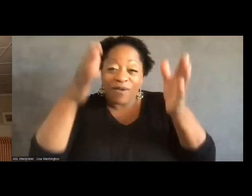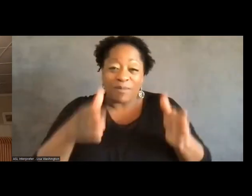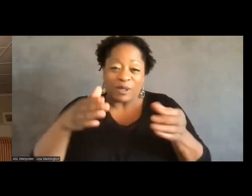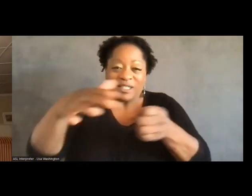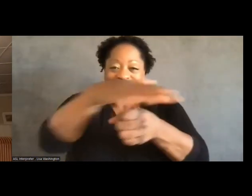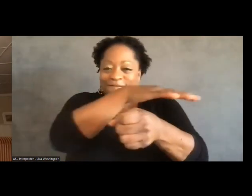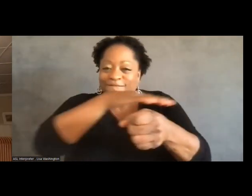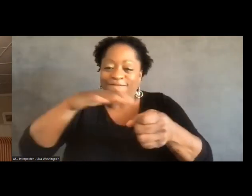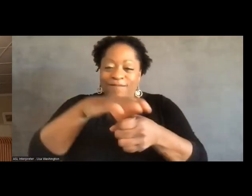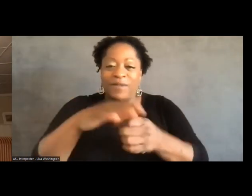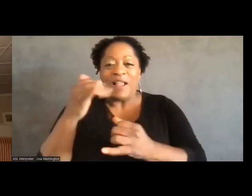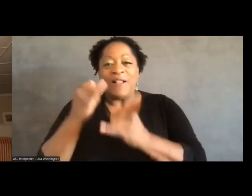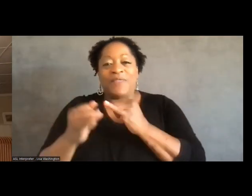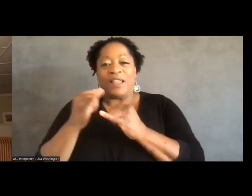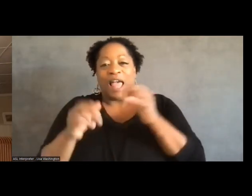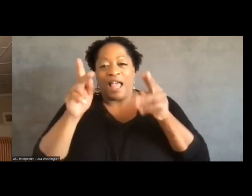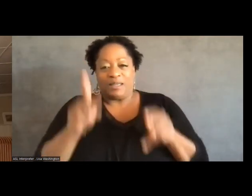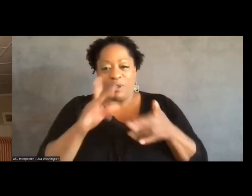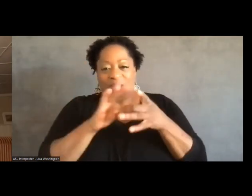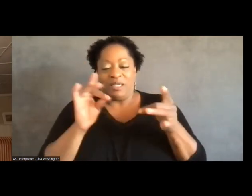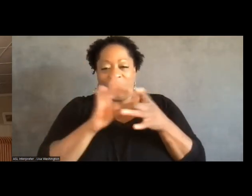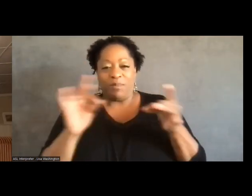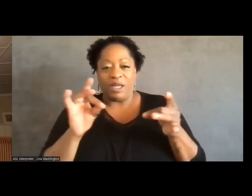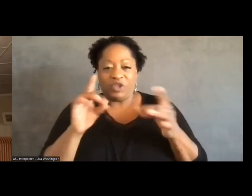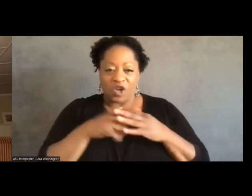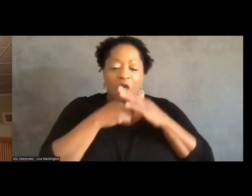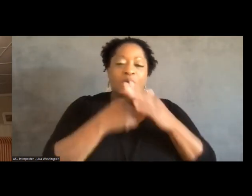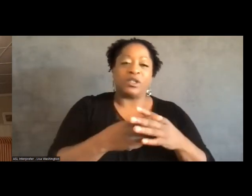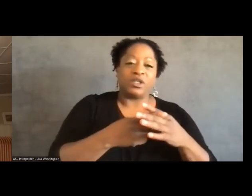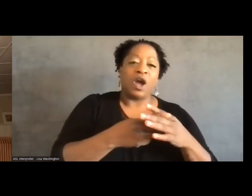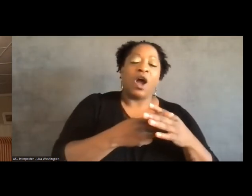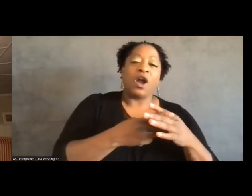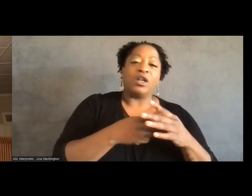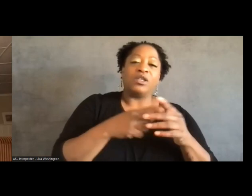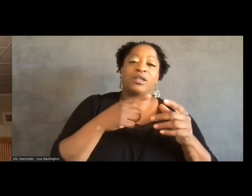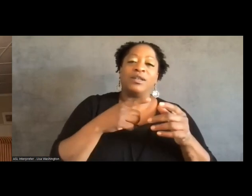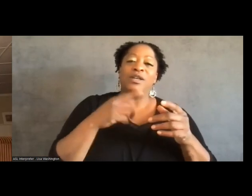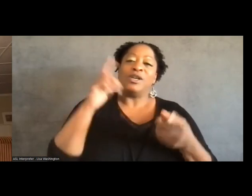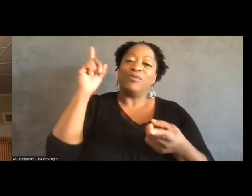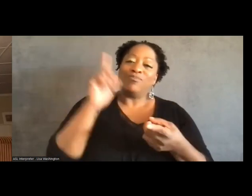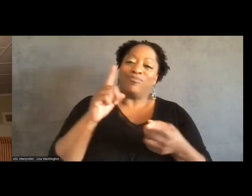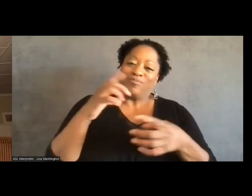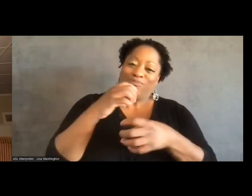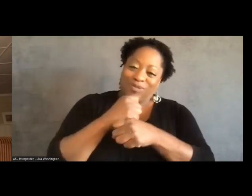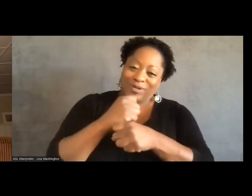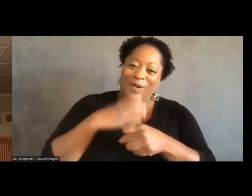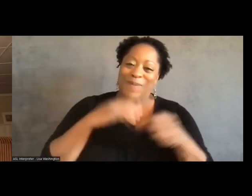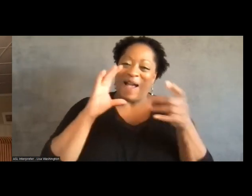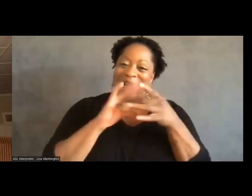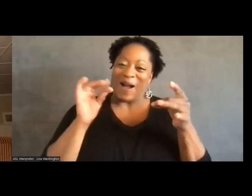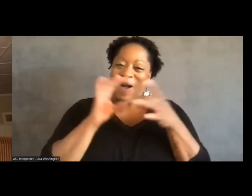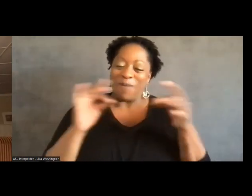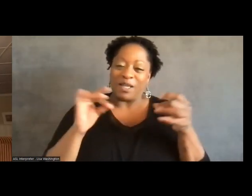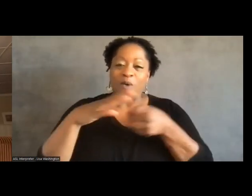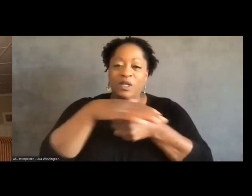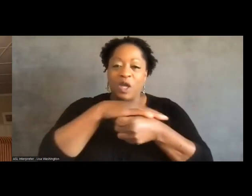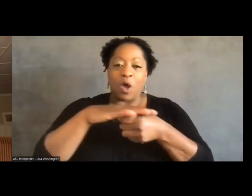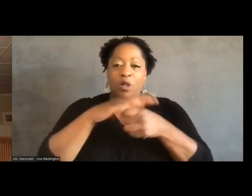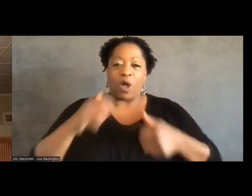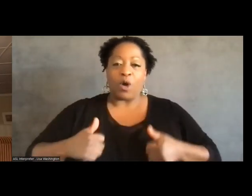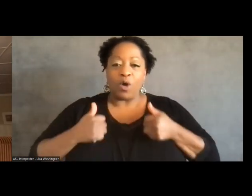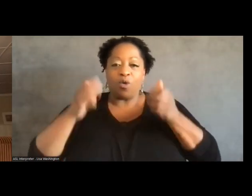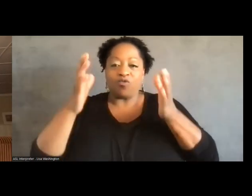The last actor I want to be sure to mention, and I'll be begin to move towards wrapping up here, was a local resident